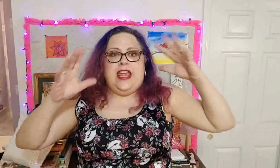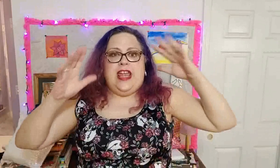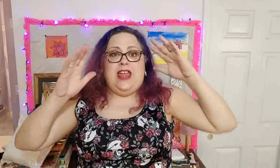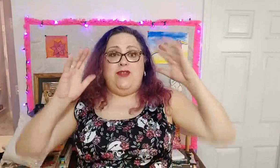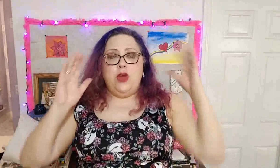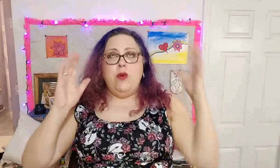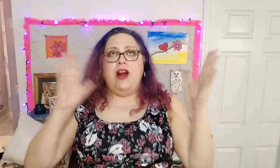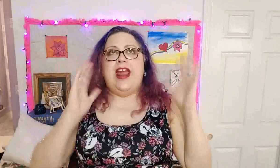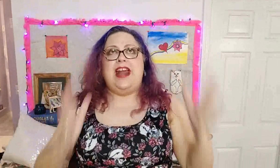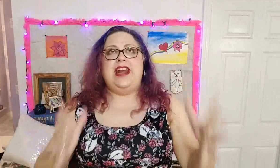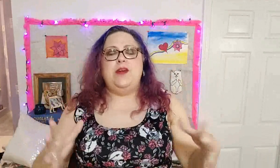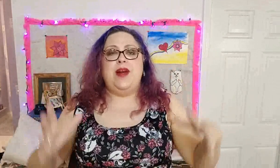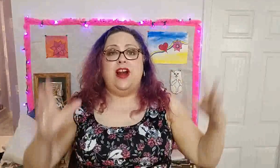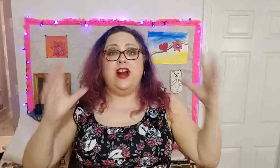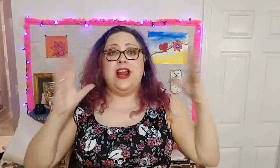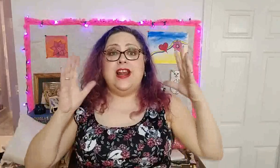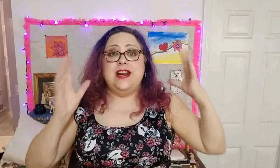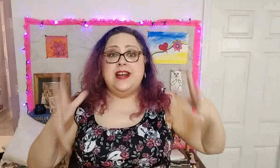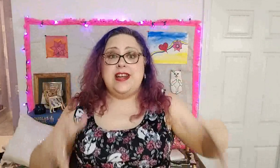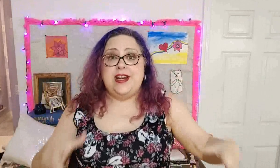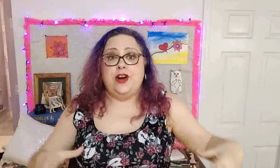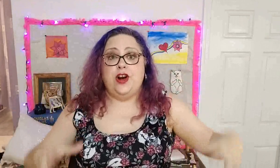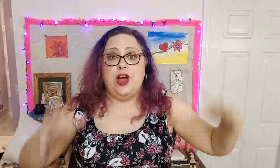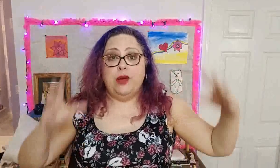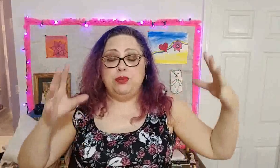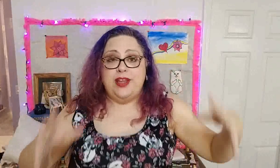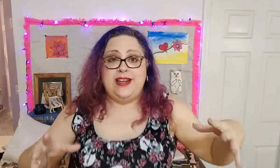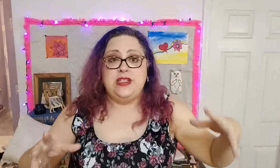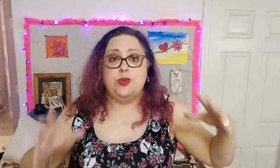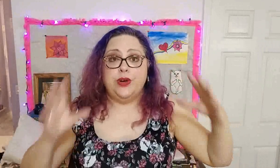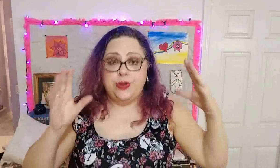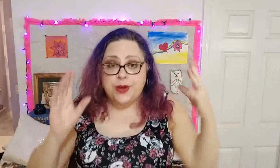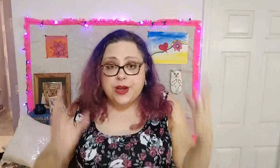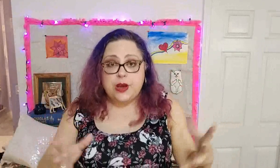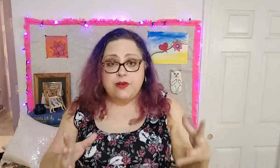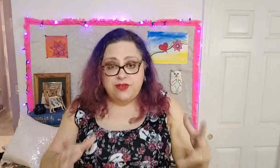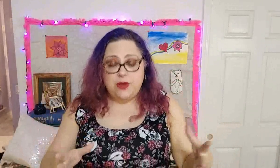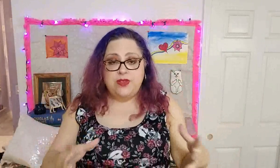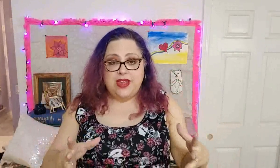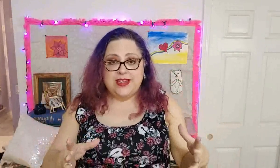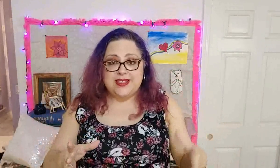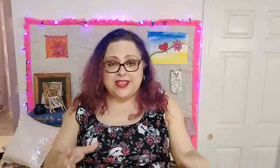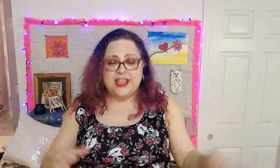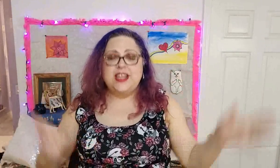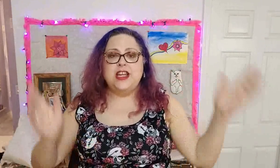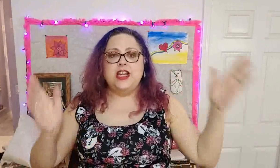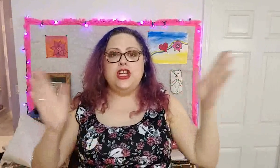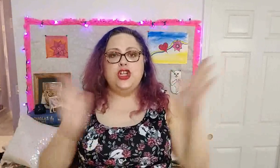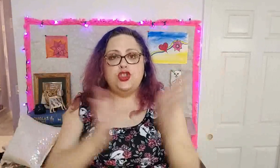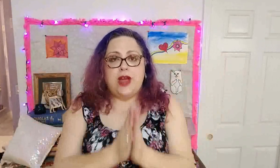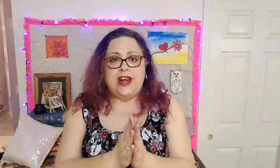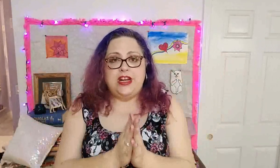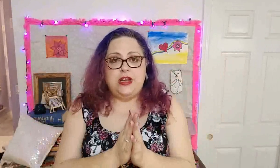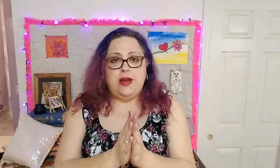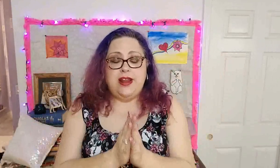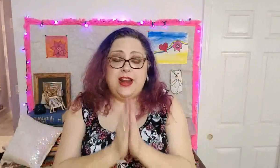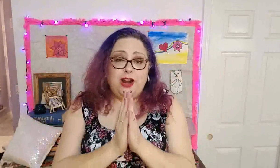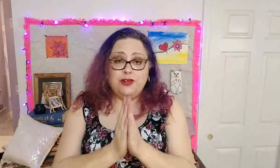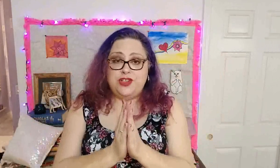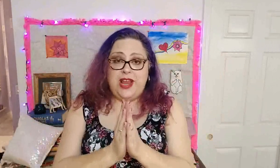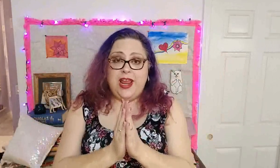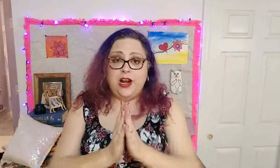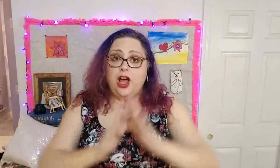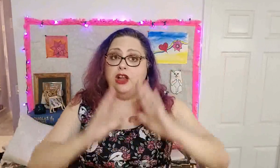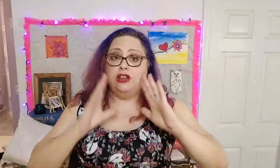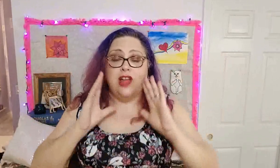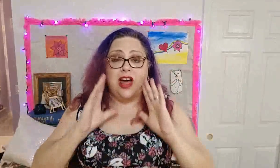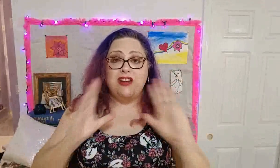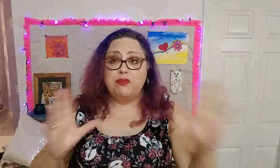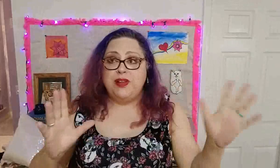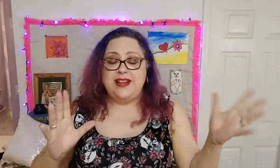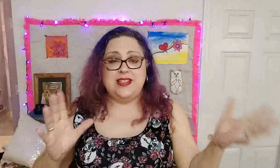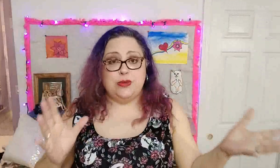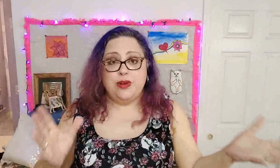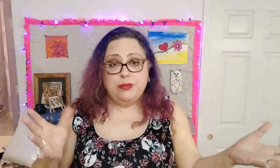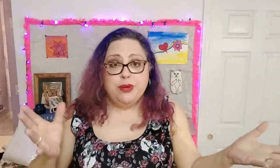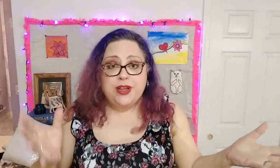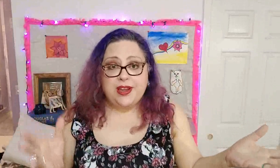If you are anywhere near a place where you can go view this, try to do it. Now, understand, a lot of places are already booking